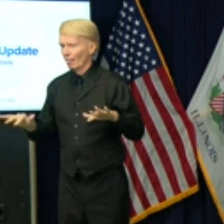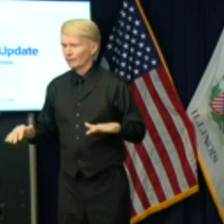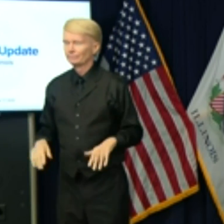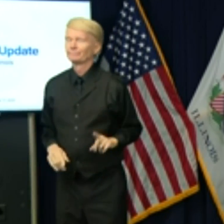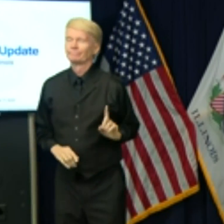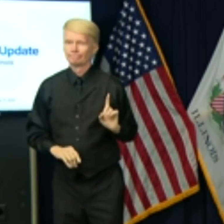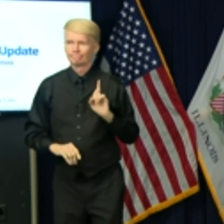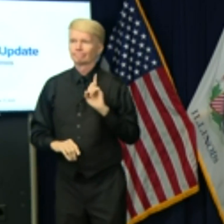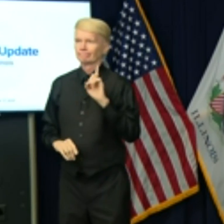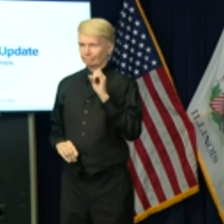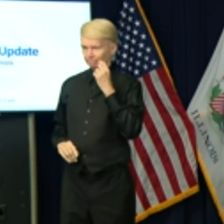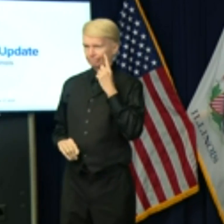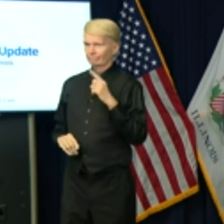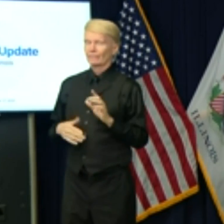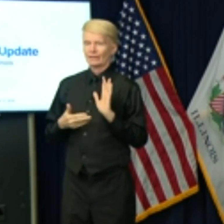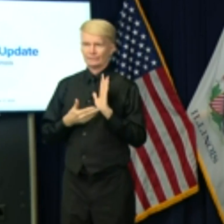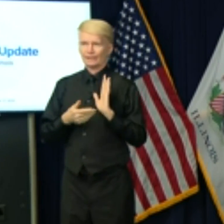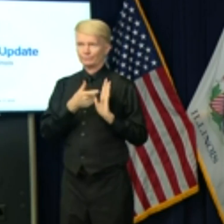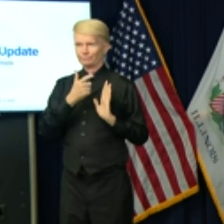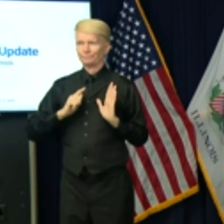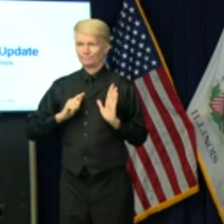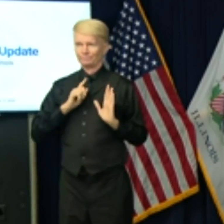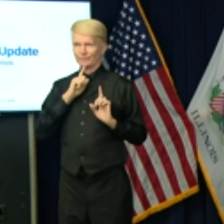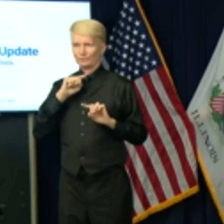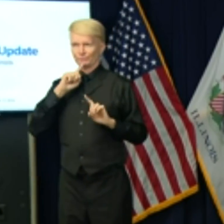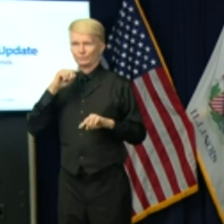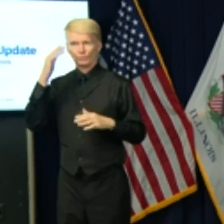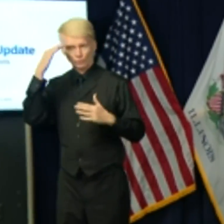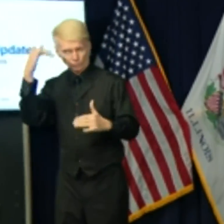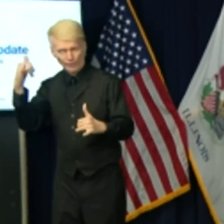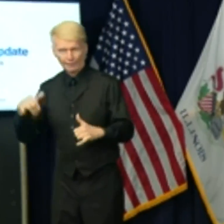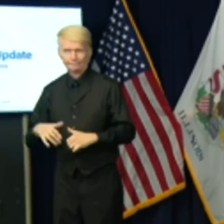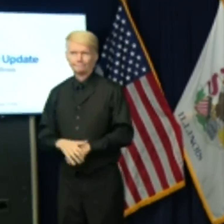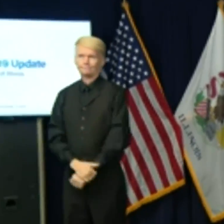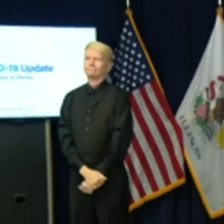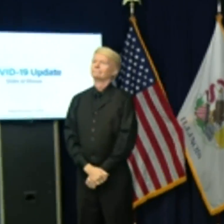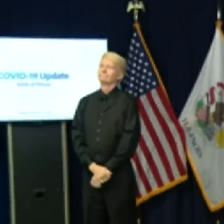Okay. Happy to have the doctor answer the question about why that decision.